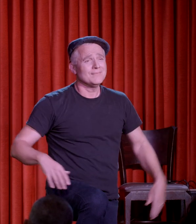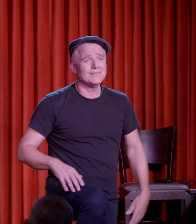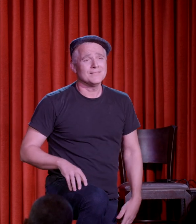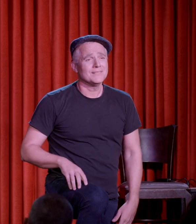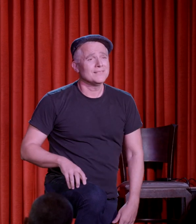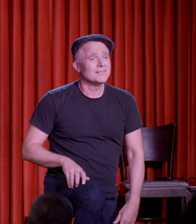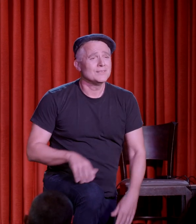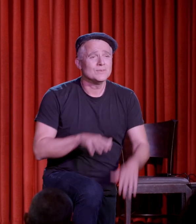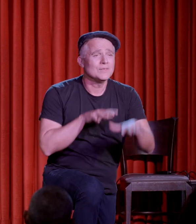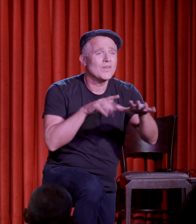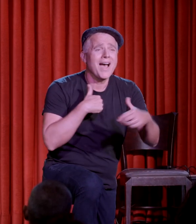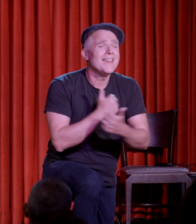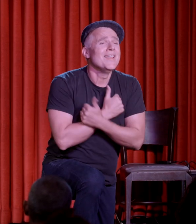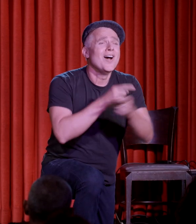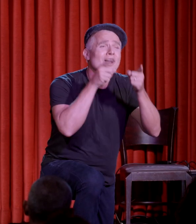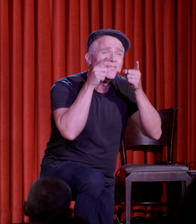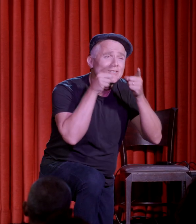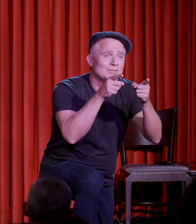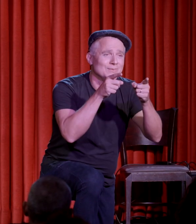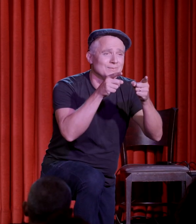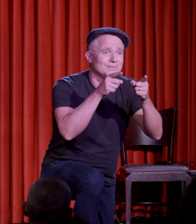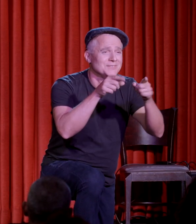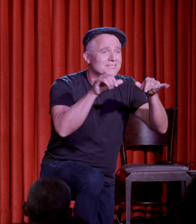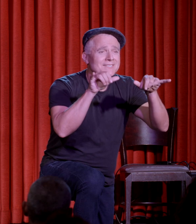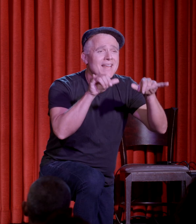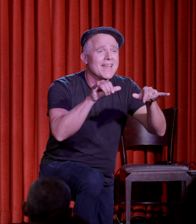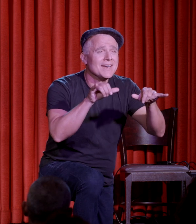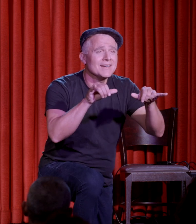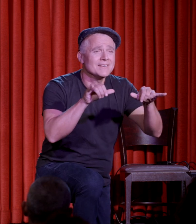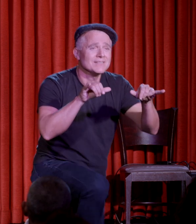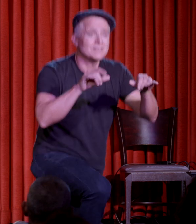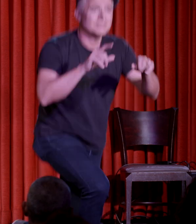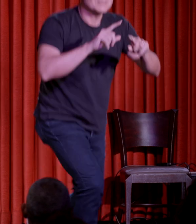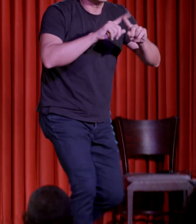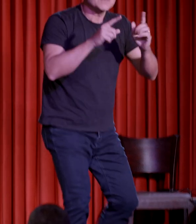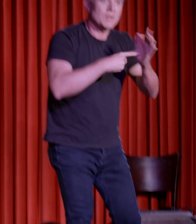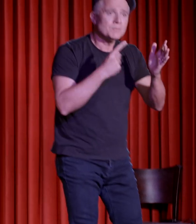river I love you, don't care